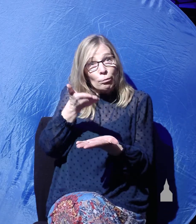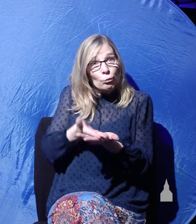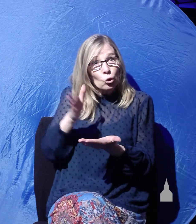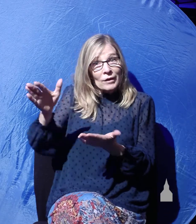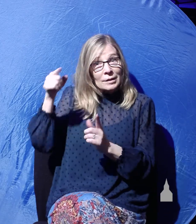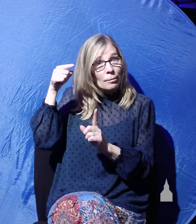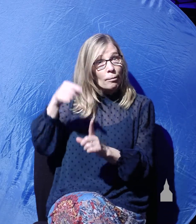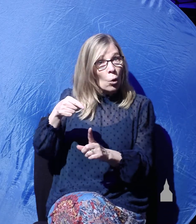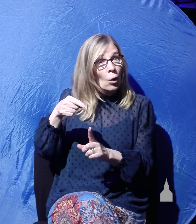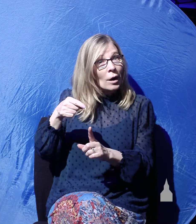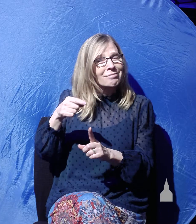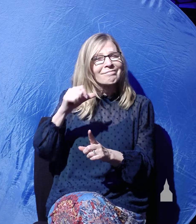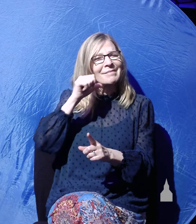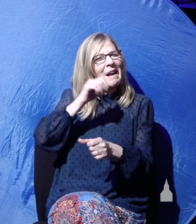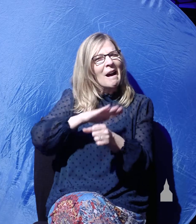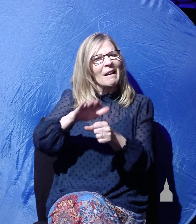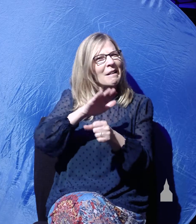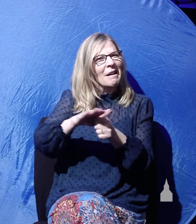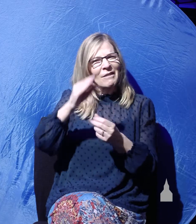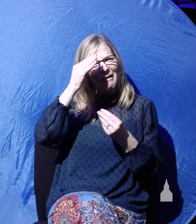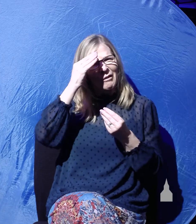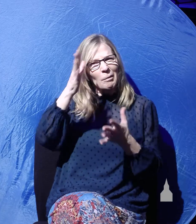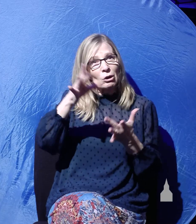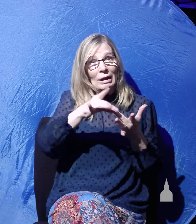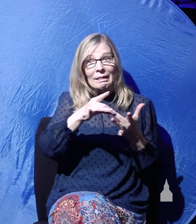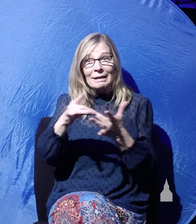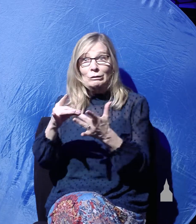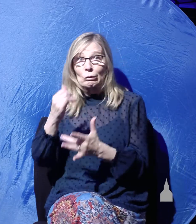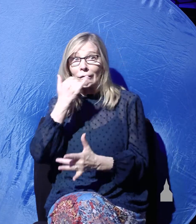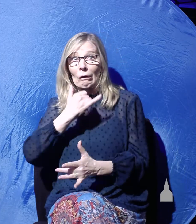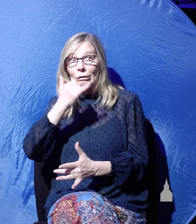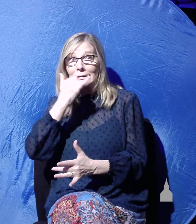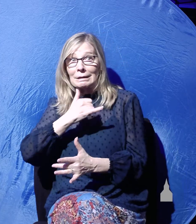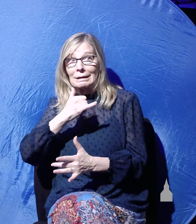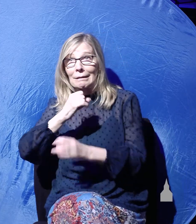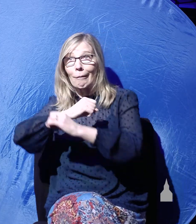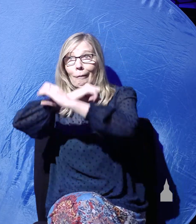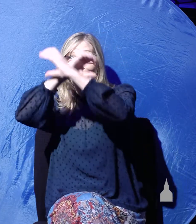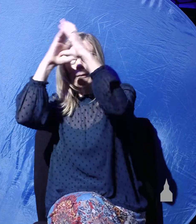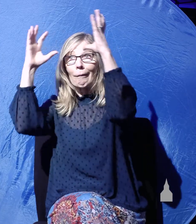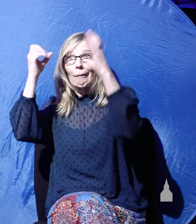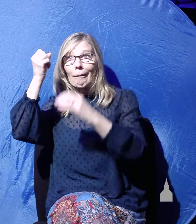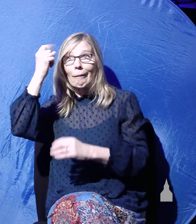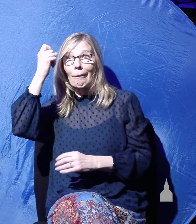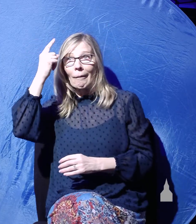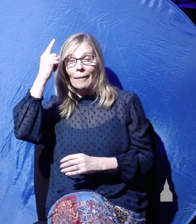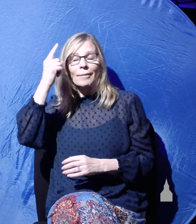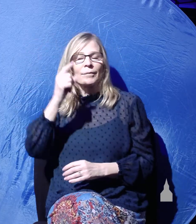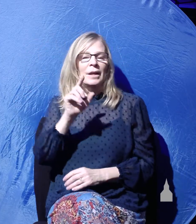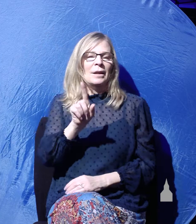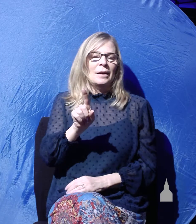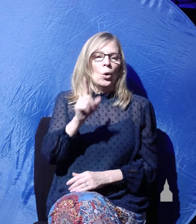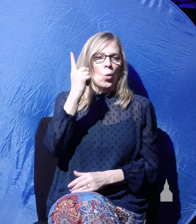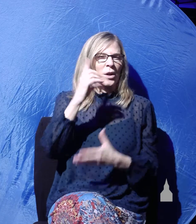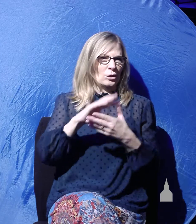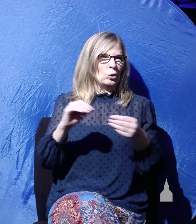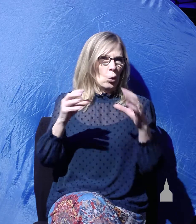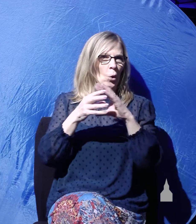information leads to a faulty conclusion, Stoll tells the story of a Texas rancher who was in